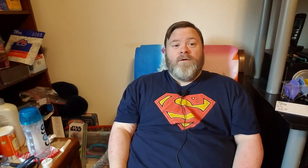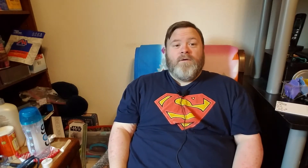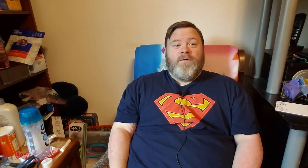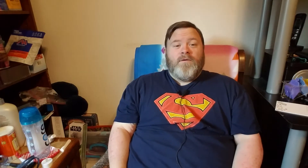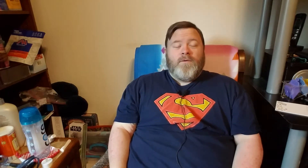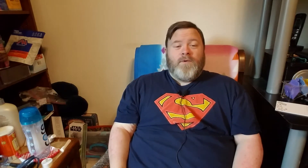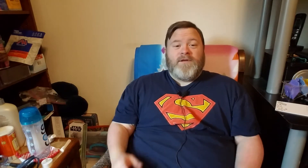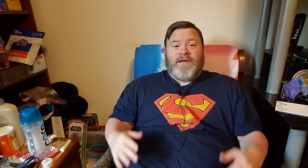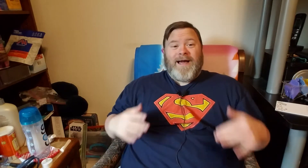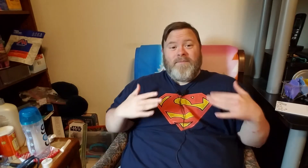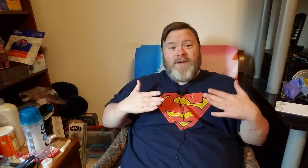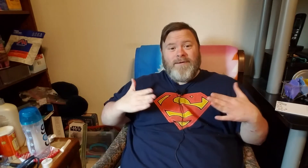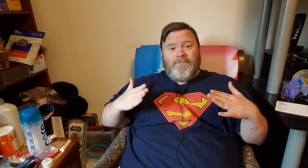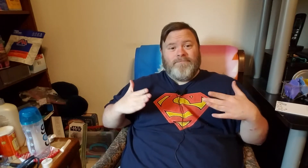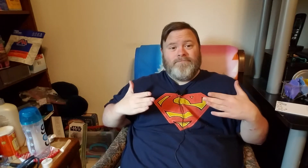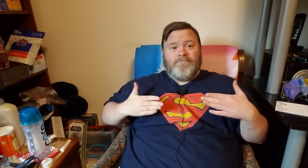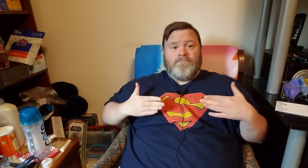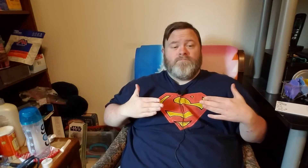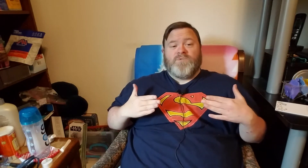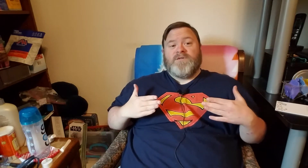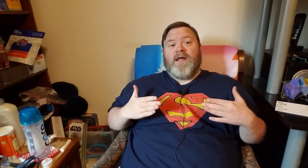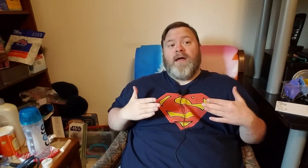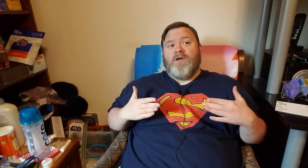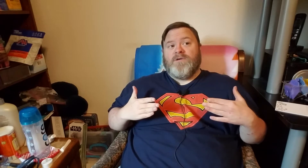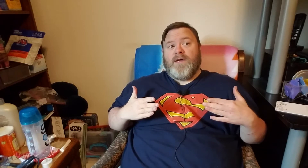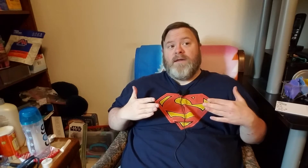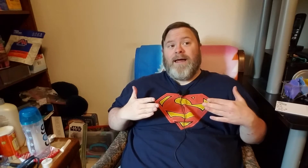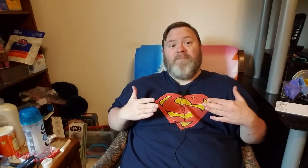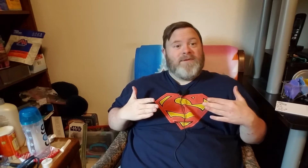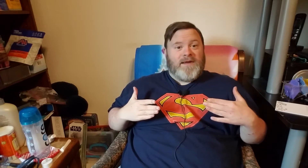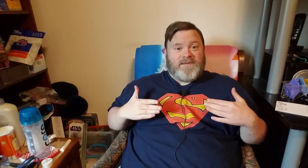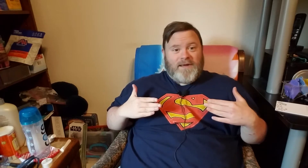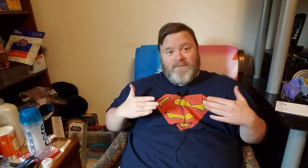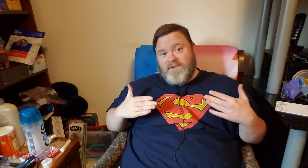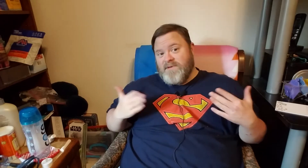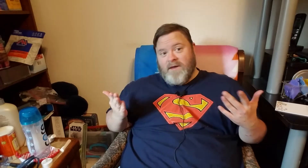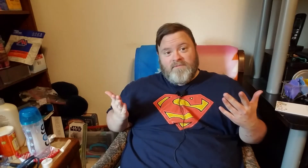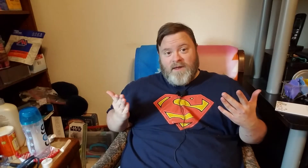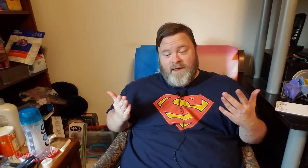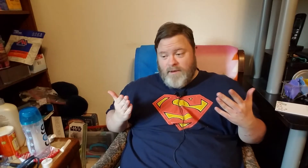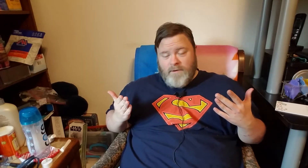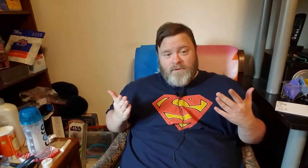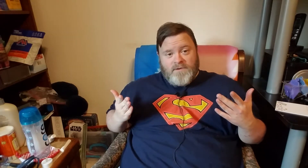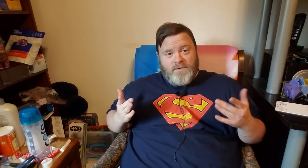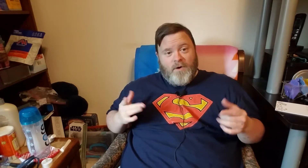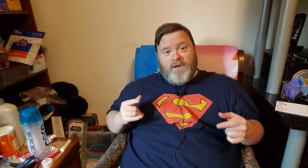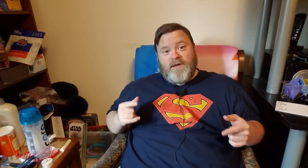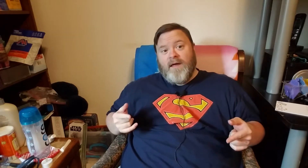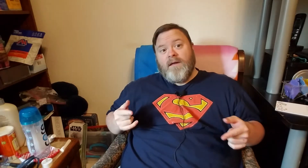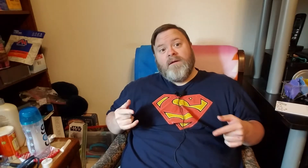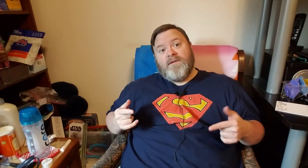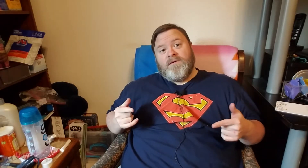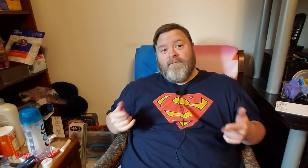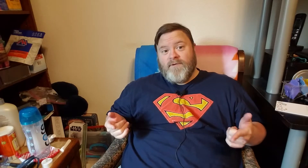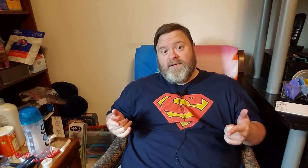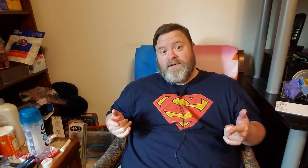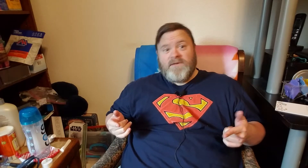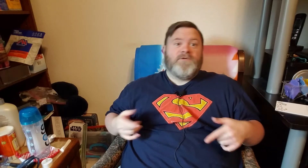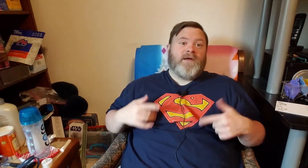when you say happy just like you say in the happy days game in the same thing only thing is different is you saying